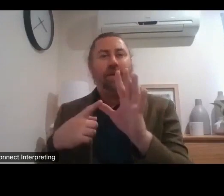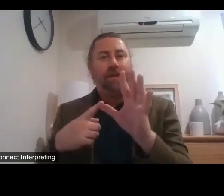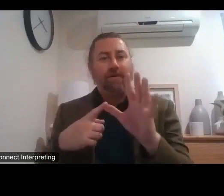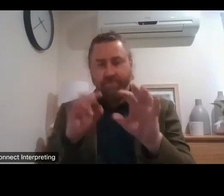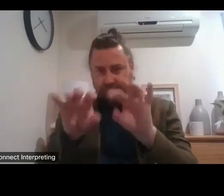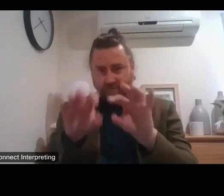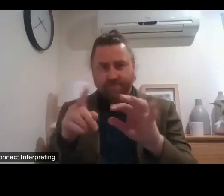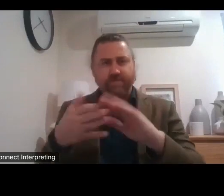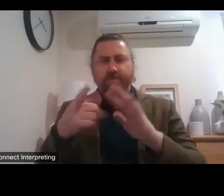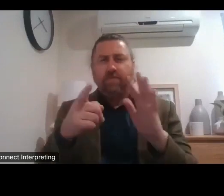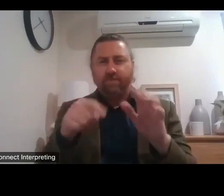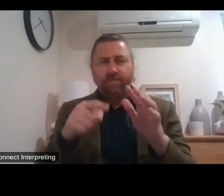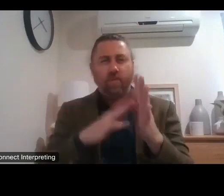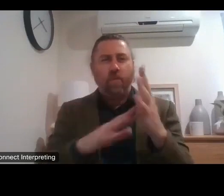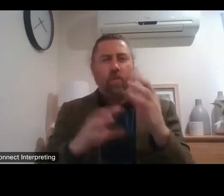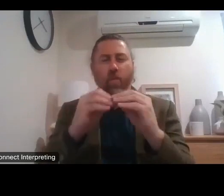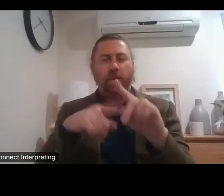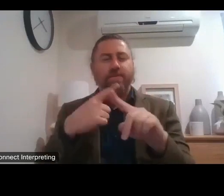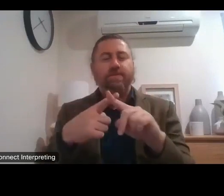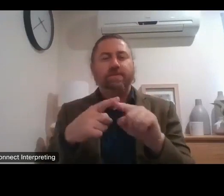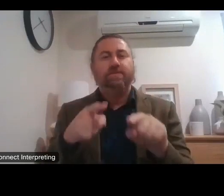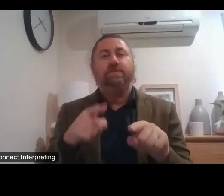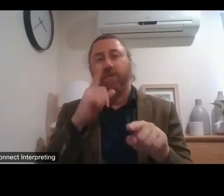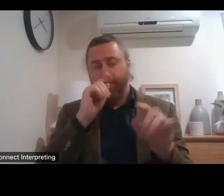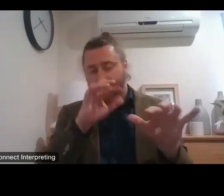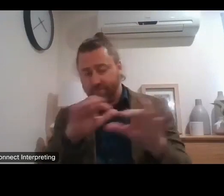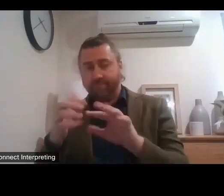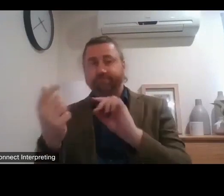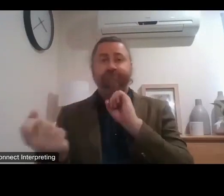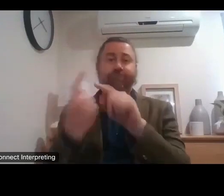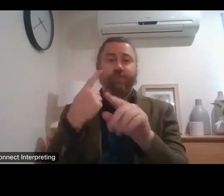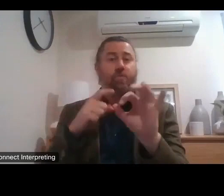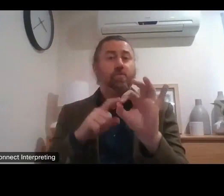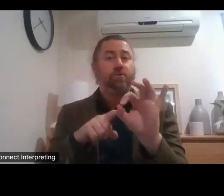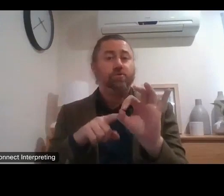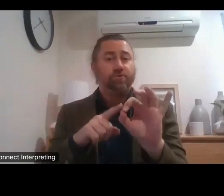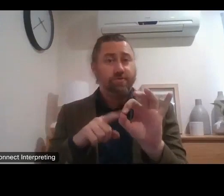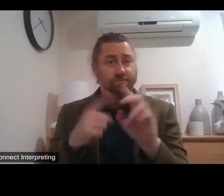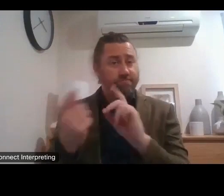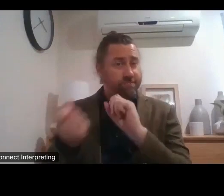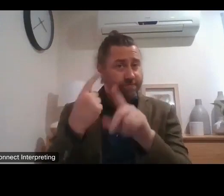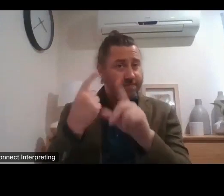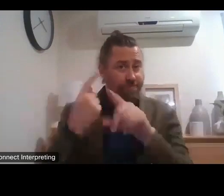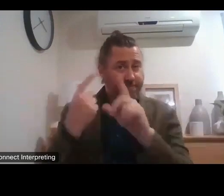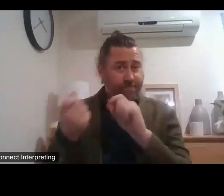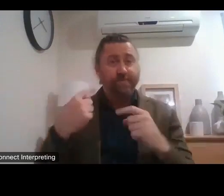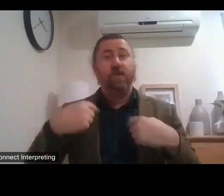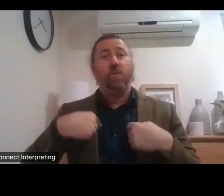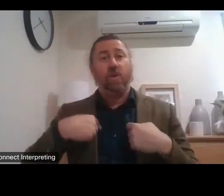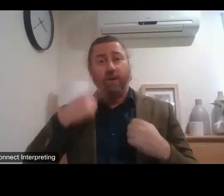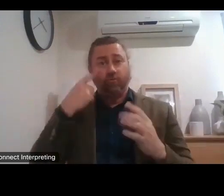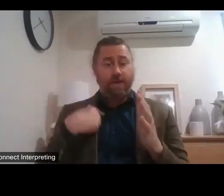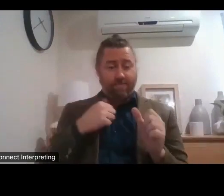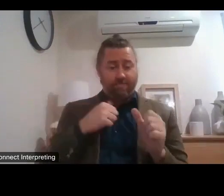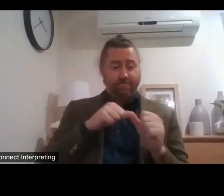Webex to send through your questions and we'll do our best this afternoon to get